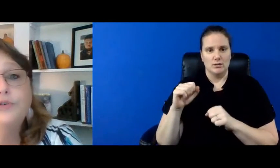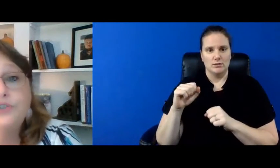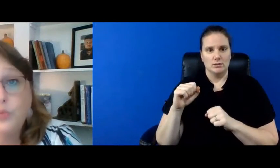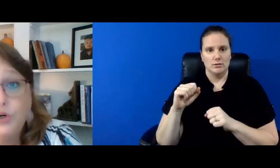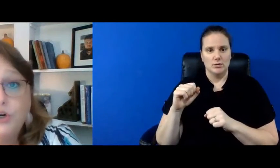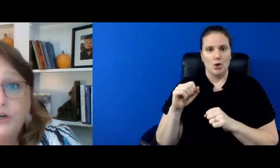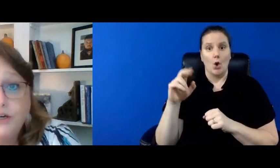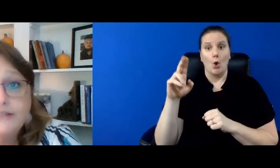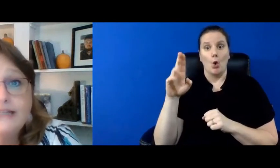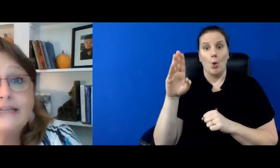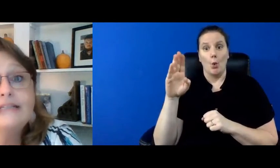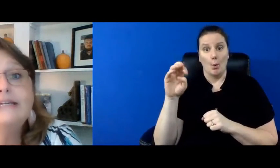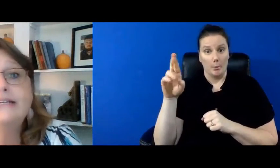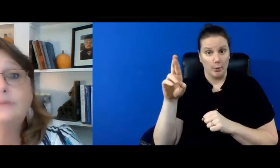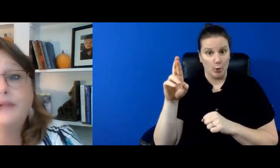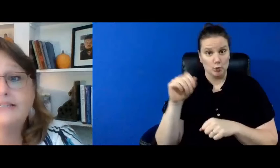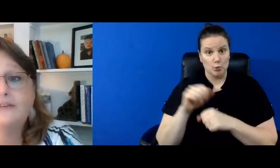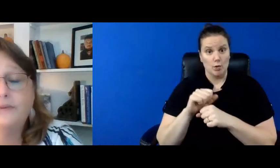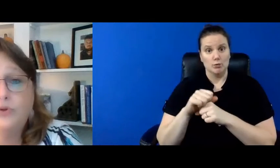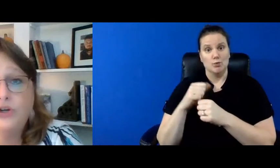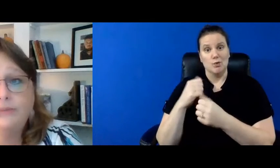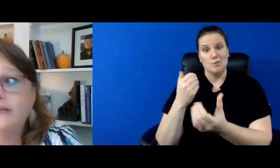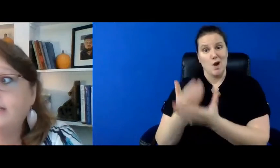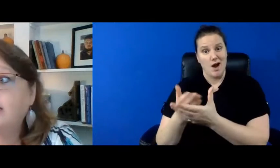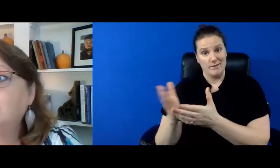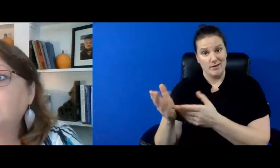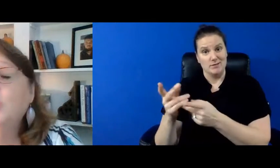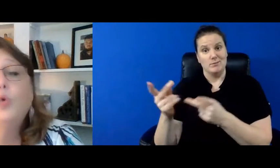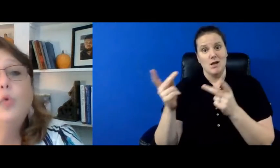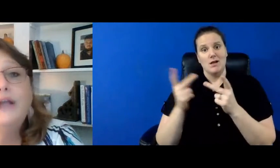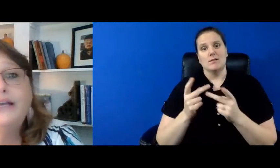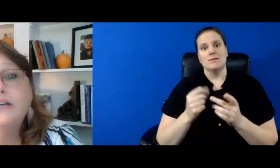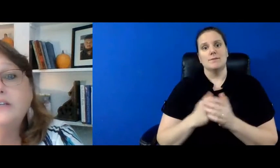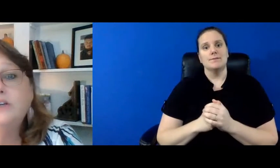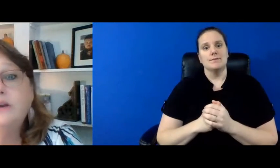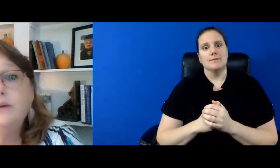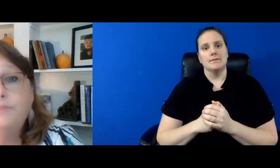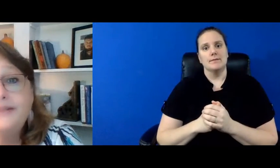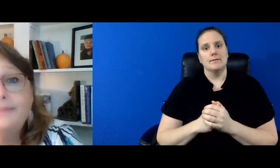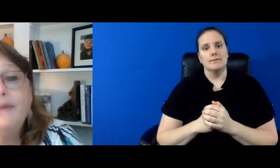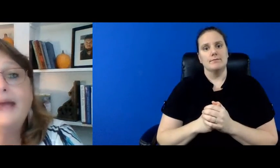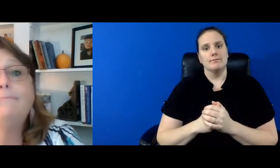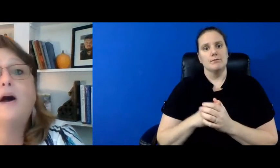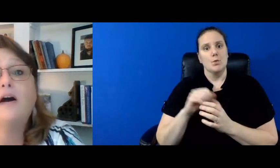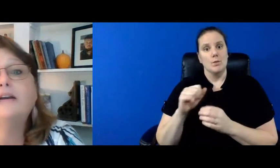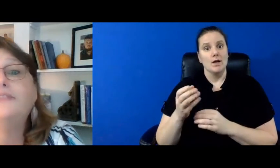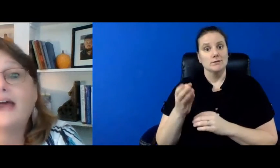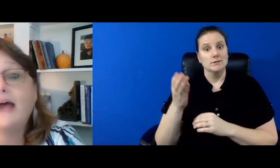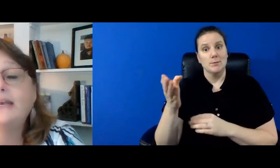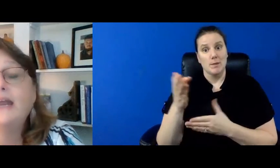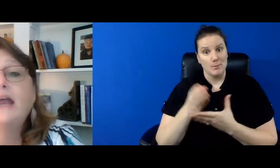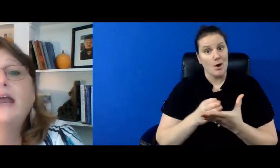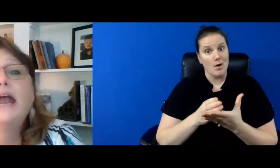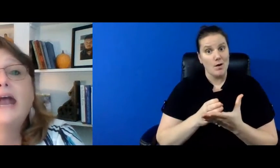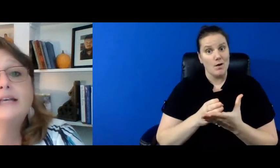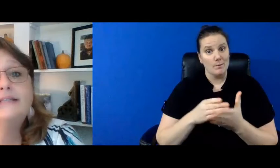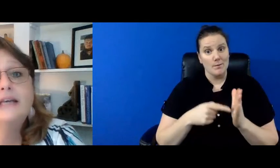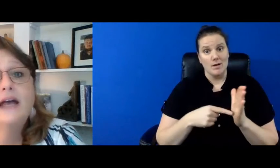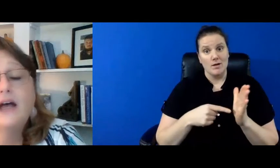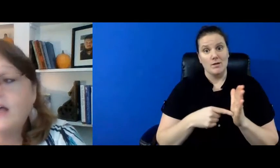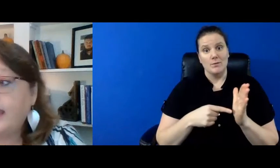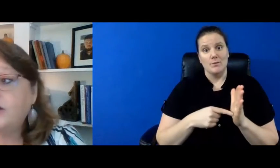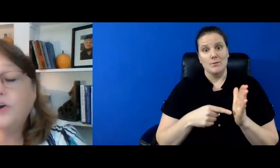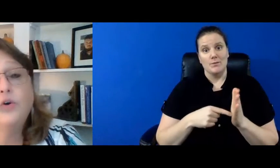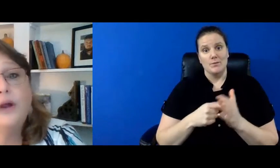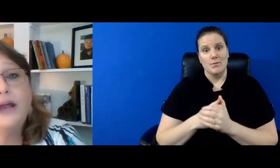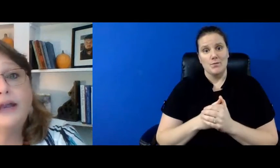uber to work to get to his place of employment we could submit part of that as